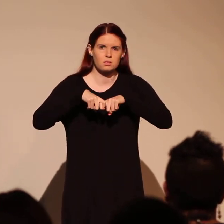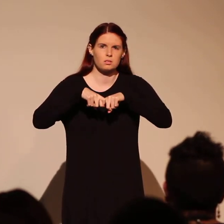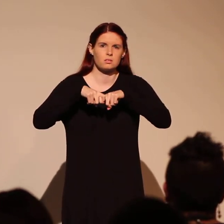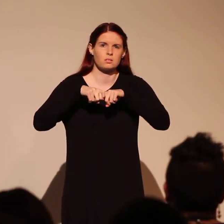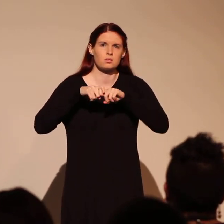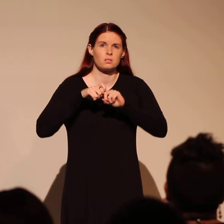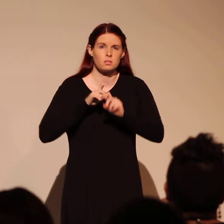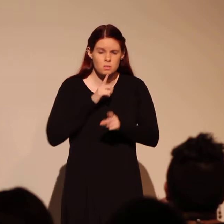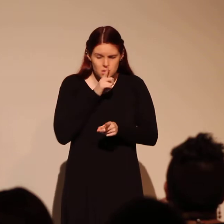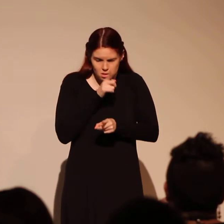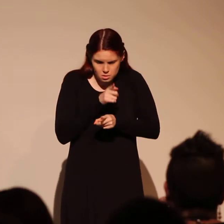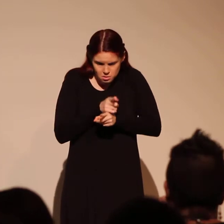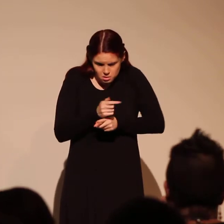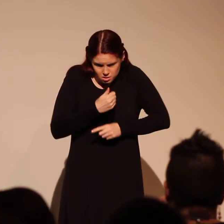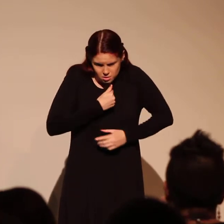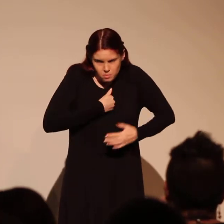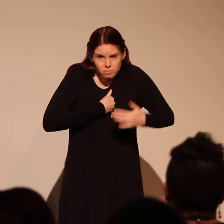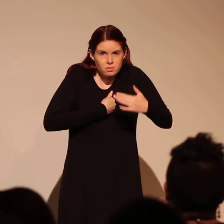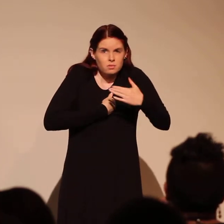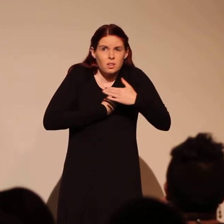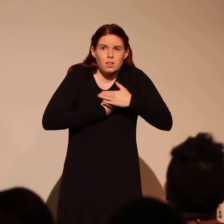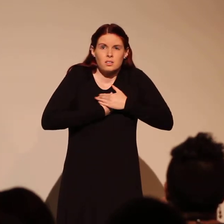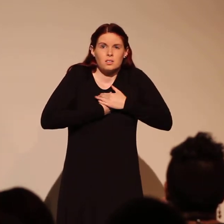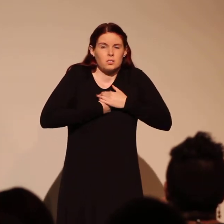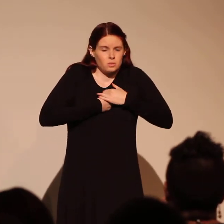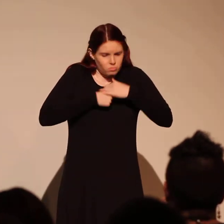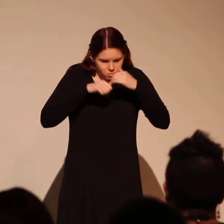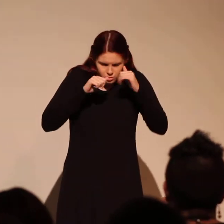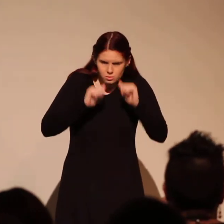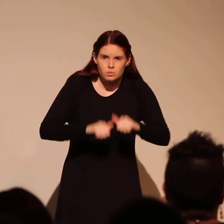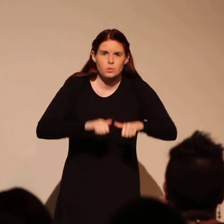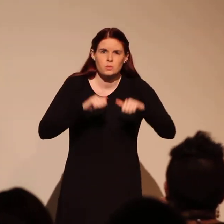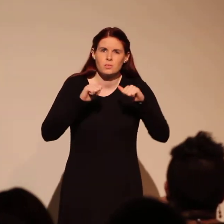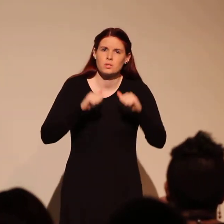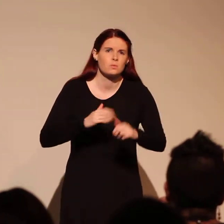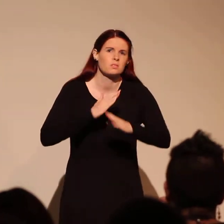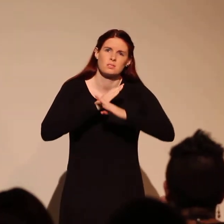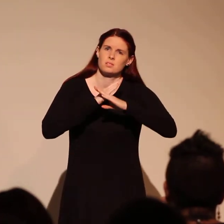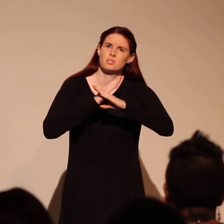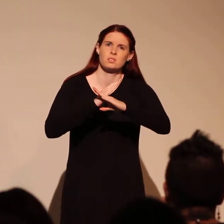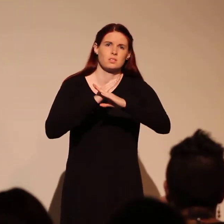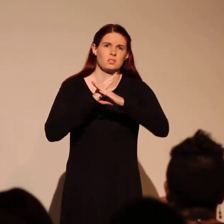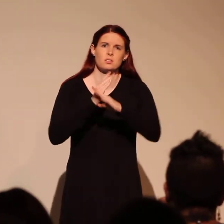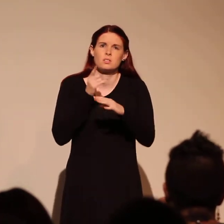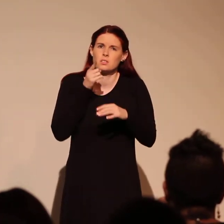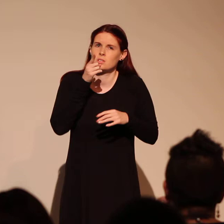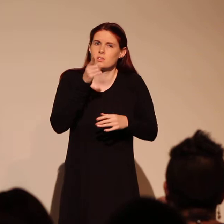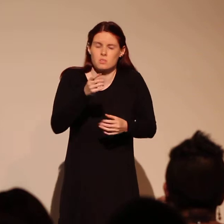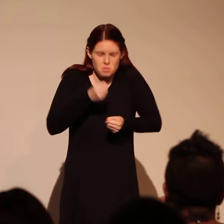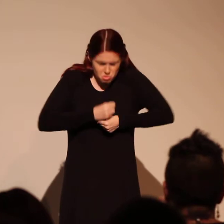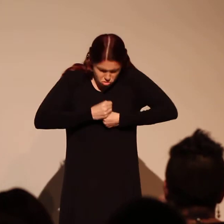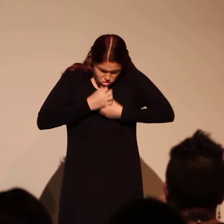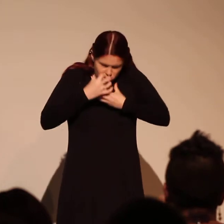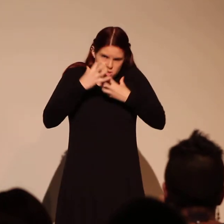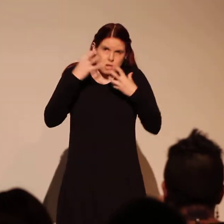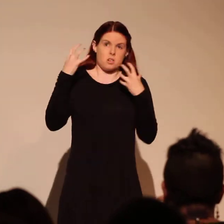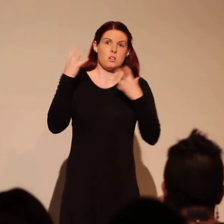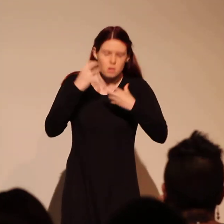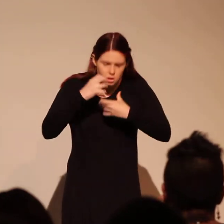I want to hide the truth. I want to shelter you. But with the